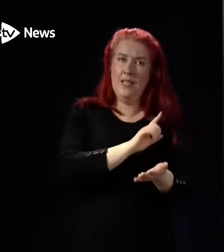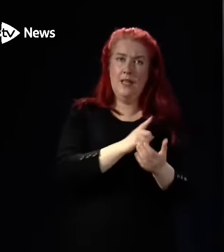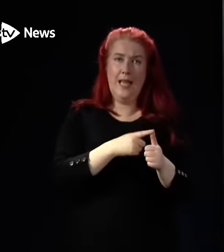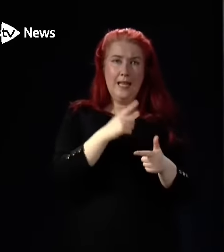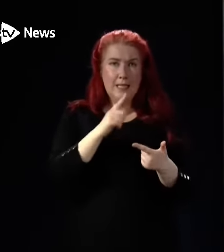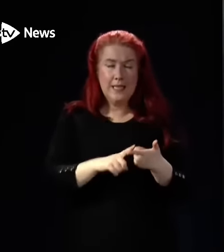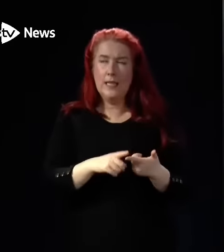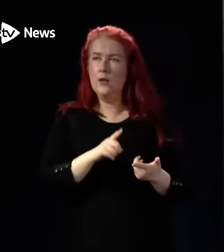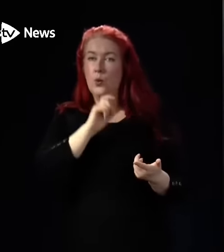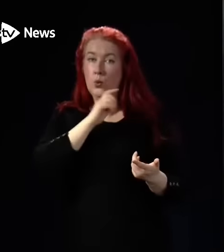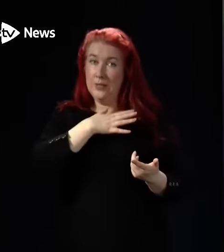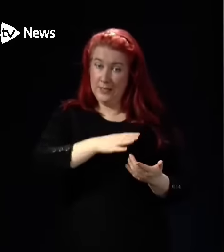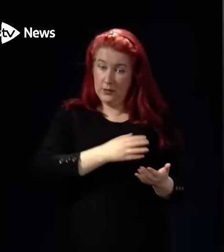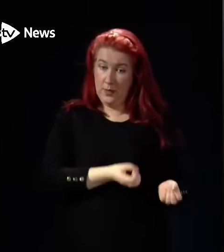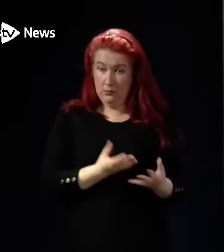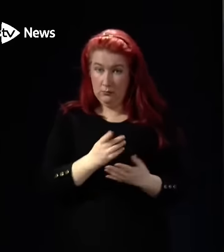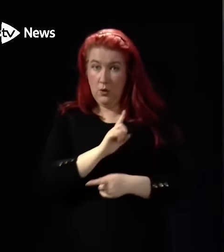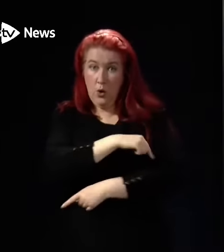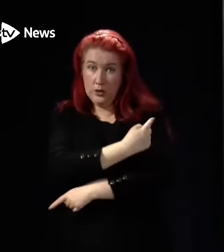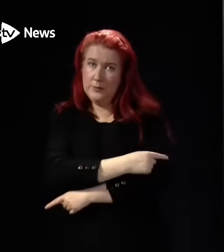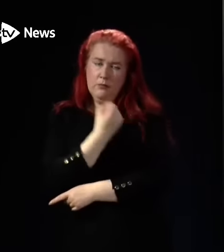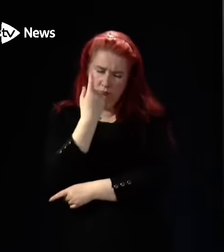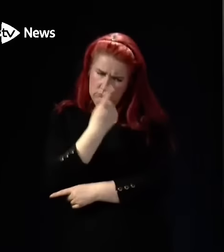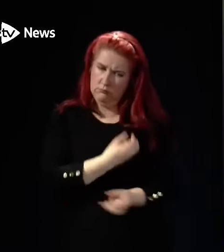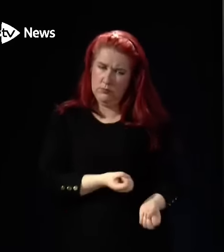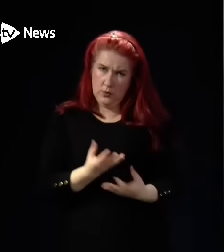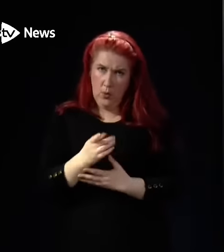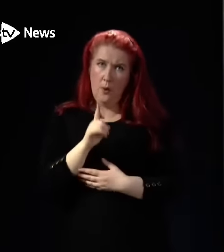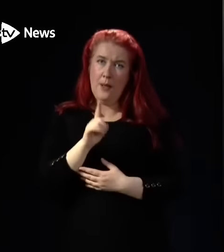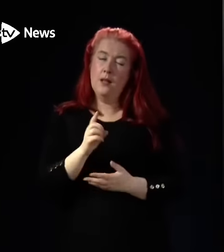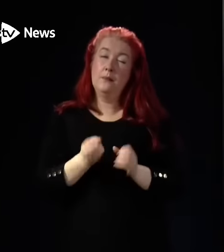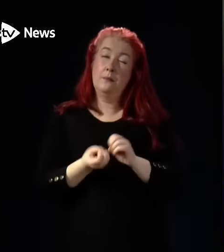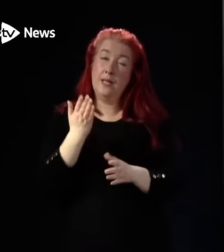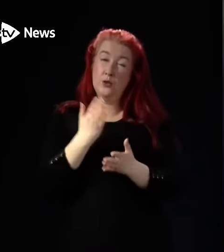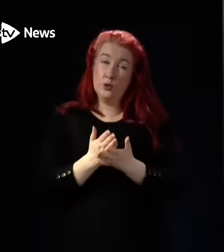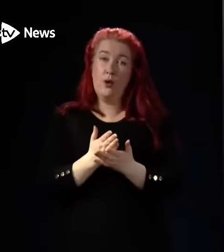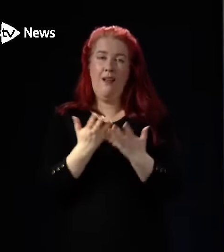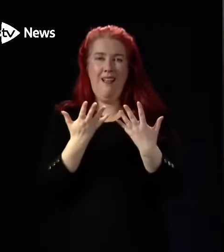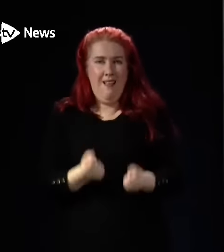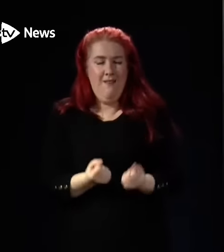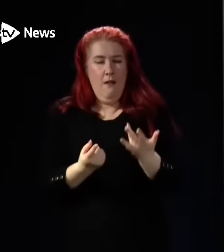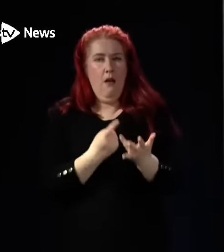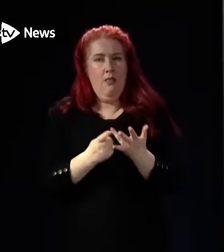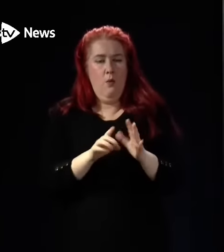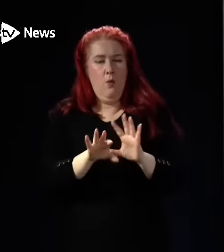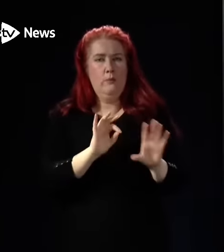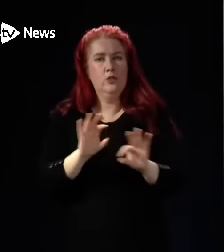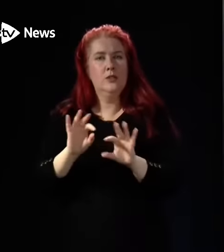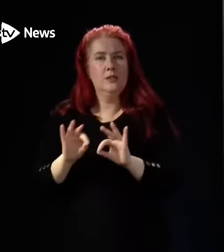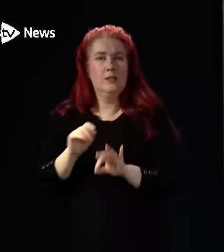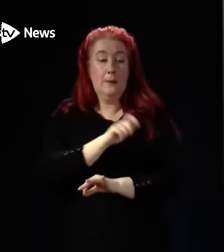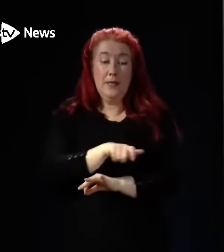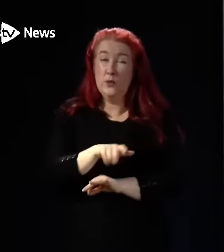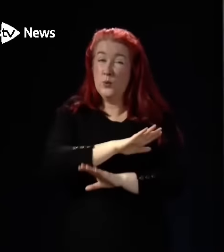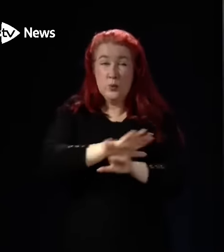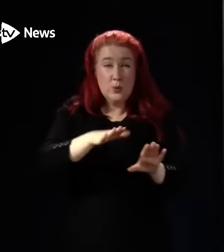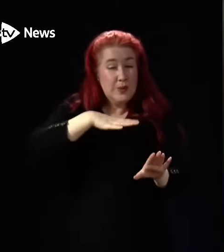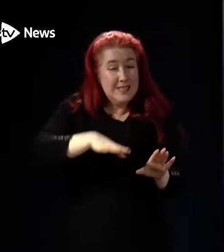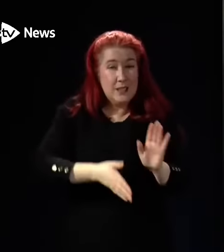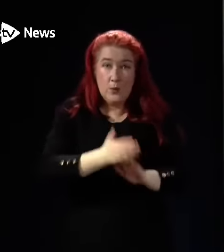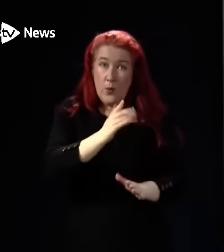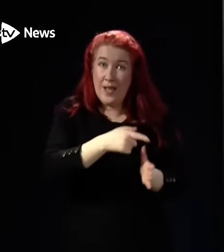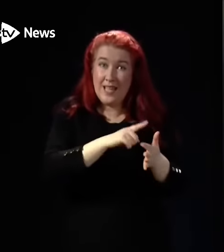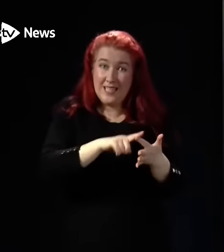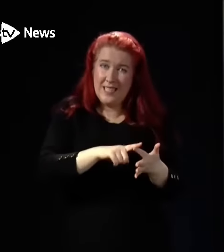need to be in hospital should do that and should be there, ensuring that there are other options for the patients who do not need to be at A&E,